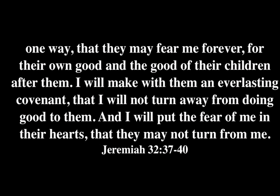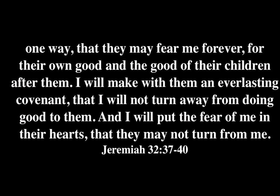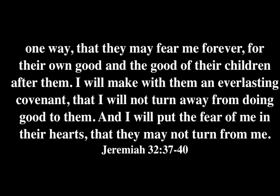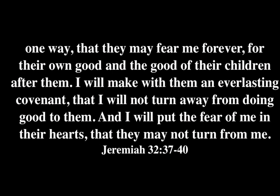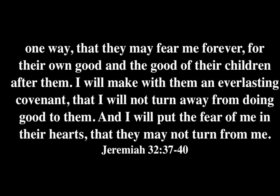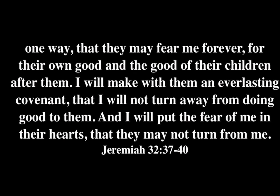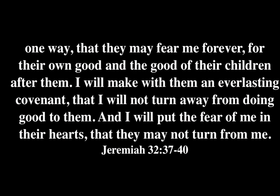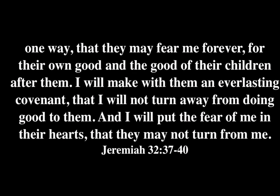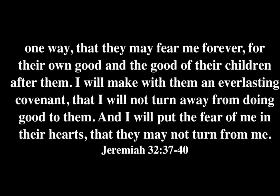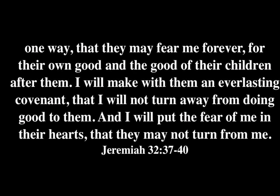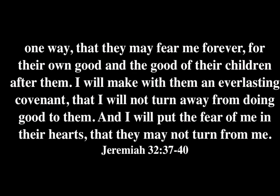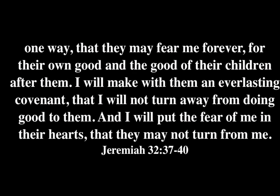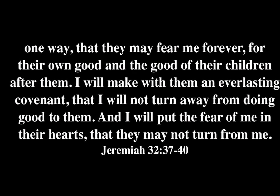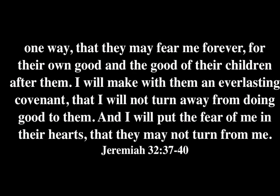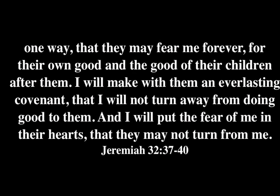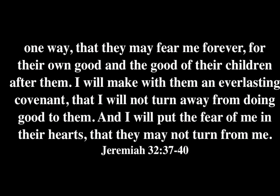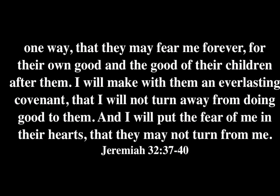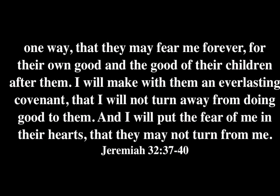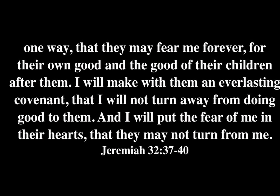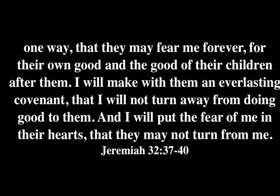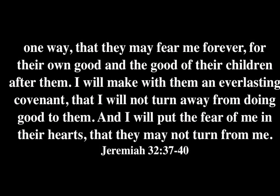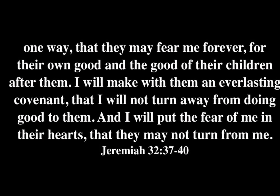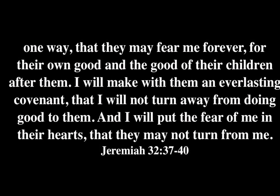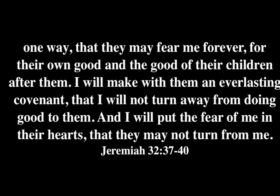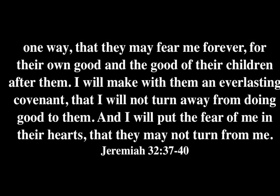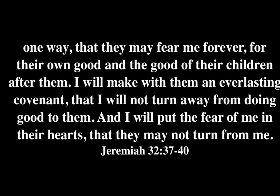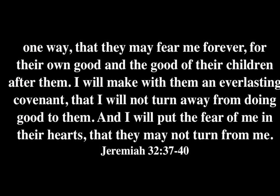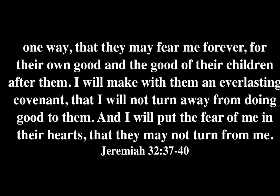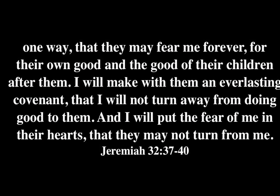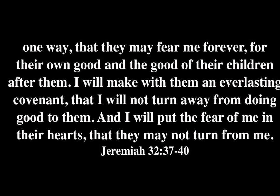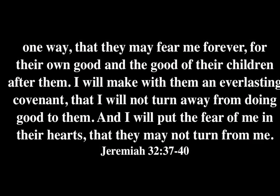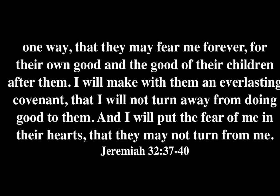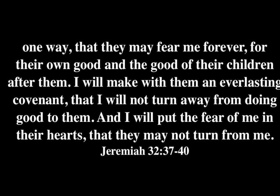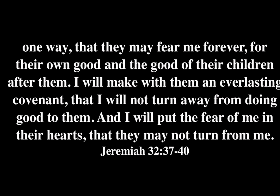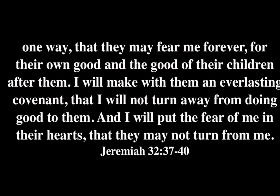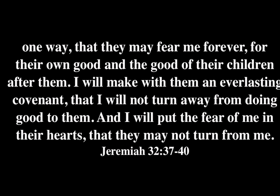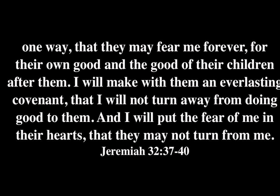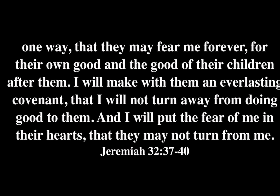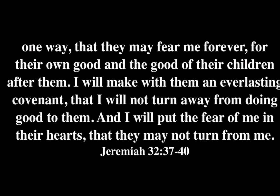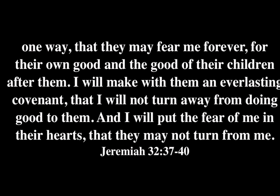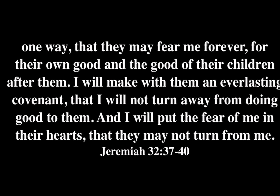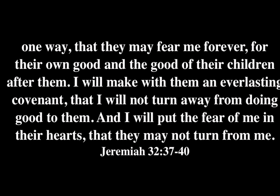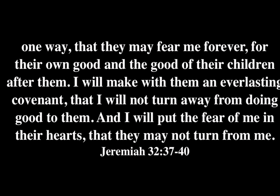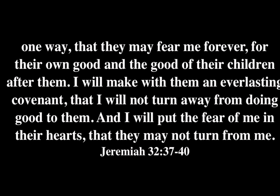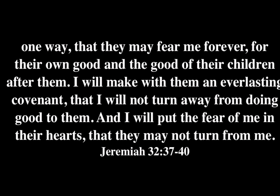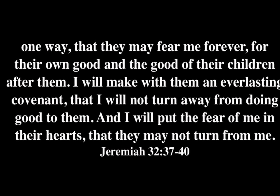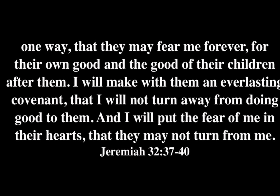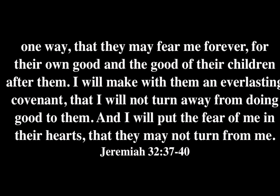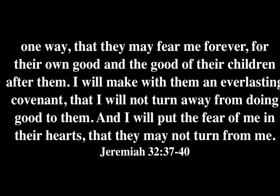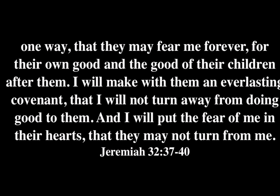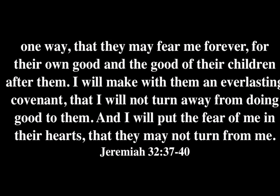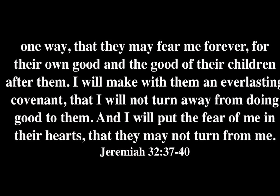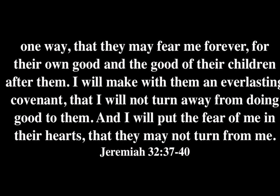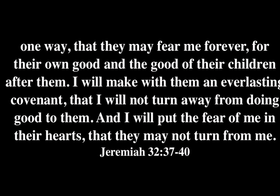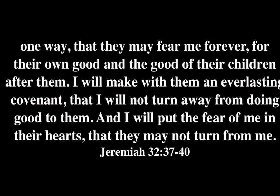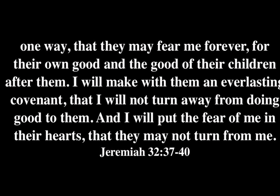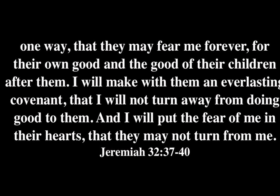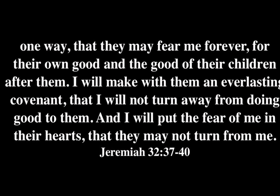forever for their own good and for the good of their children after them. I will make with them an everlasting covenant that I will not turn away from doing